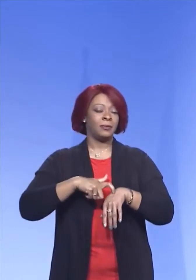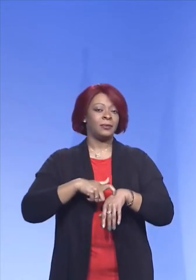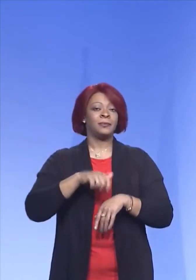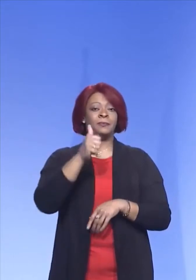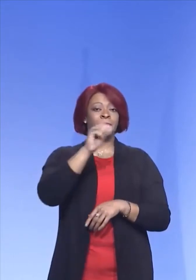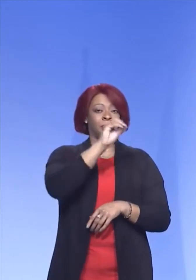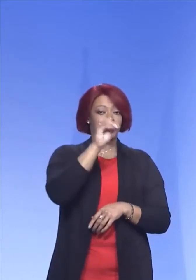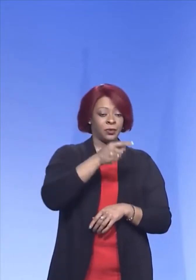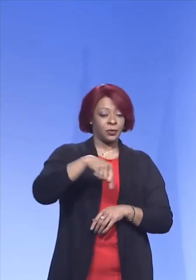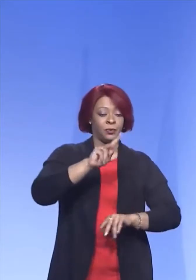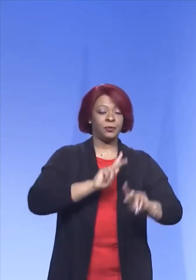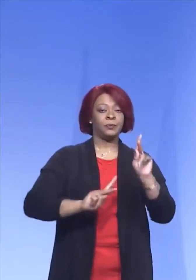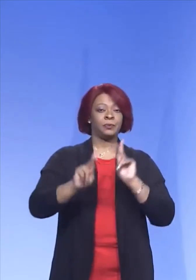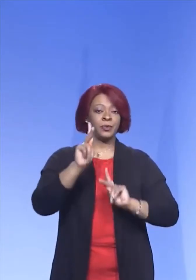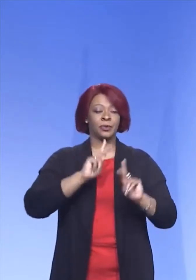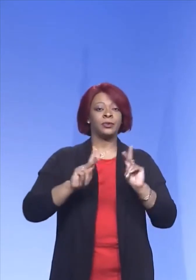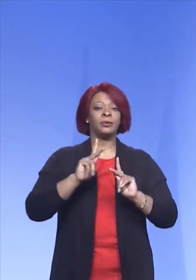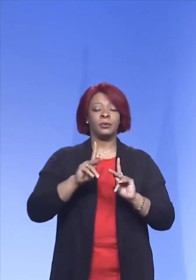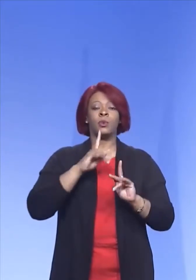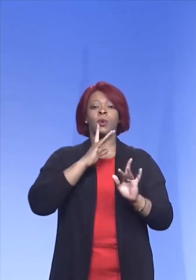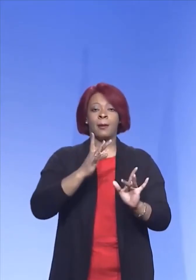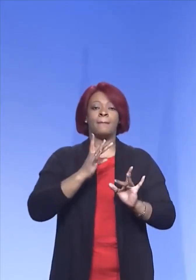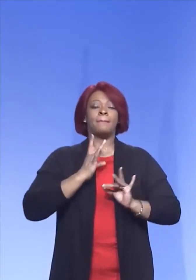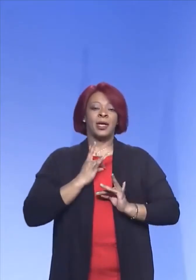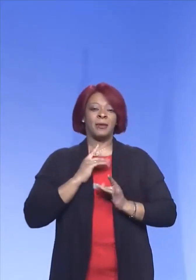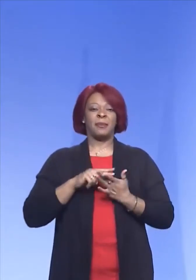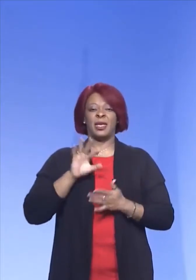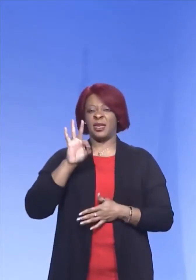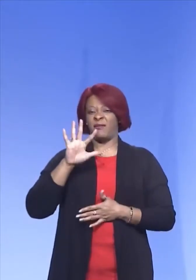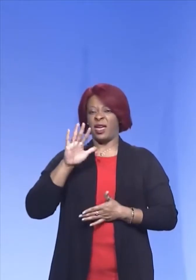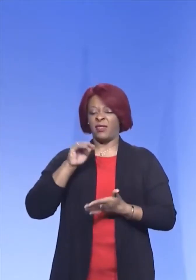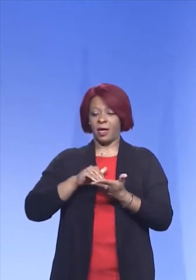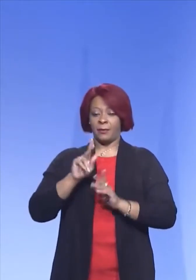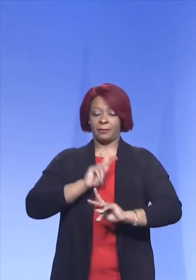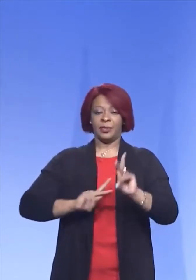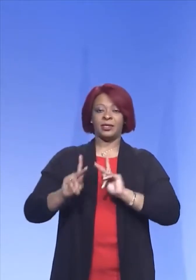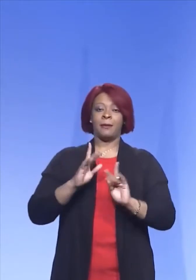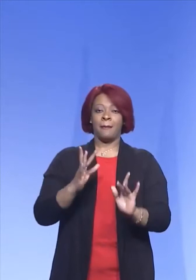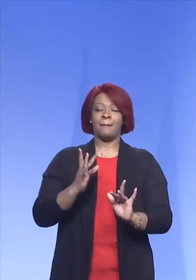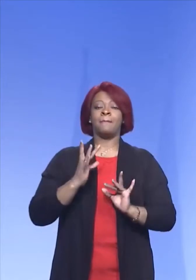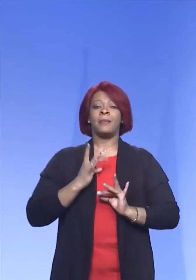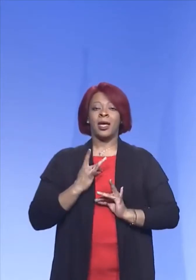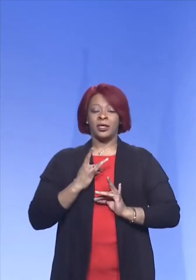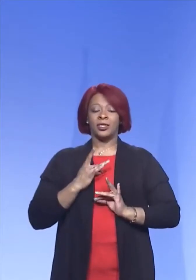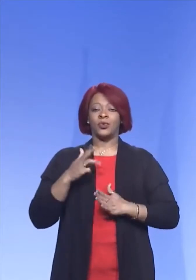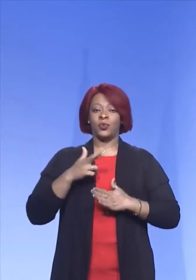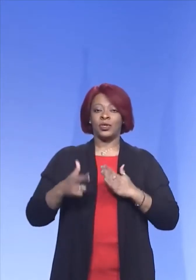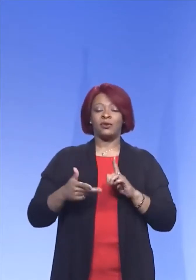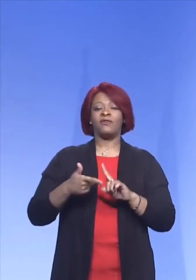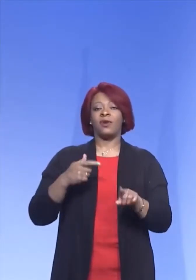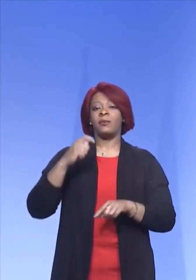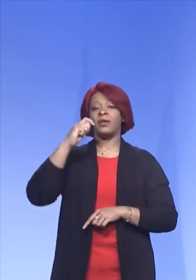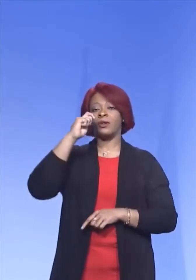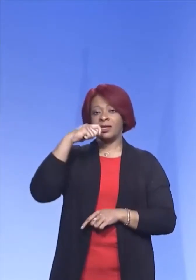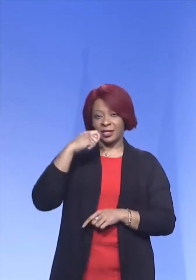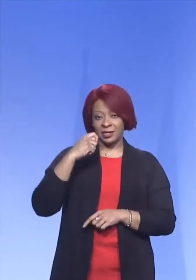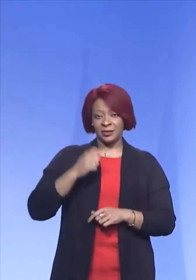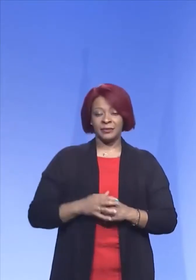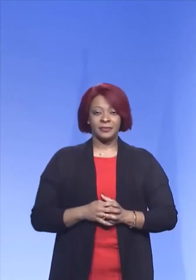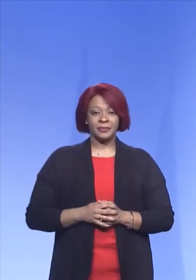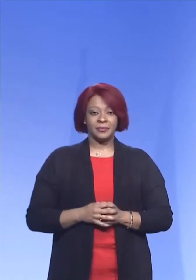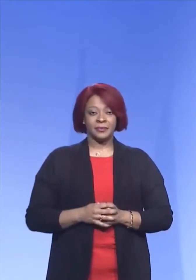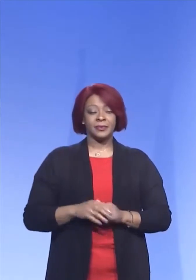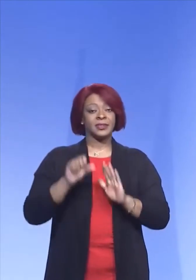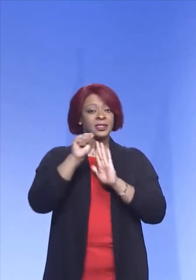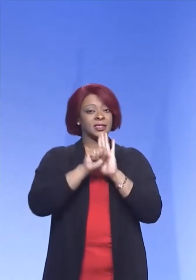% of those have returned positive, or 95,000 people have had positive test results. In the state of Tennessee,